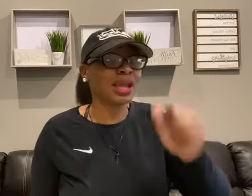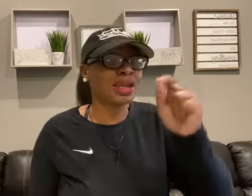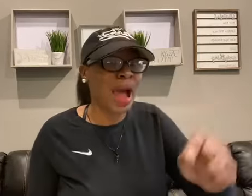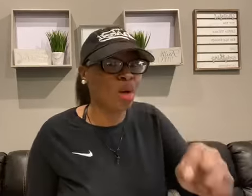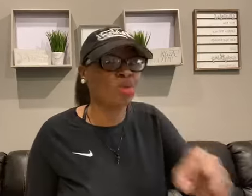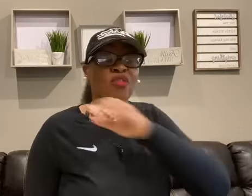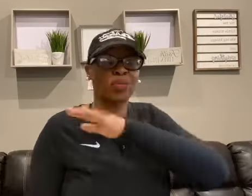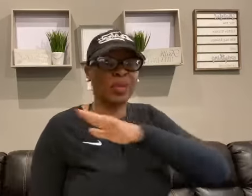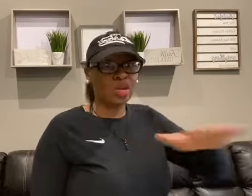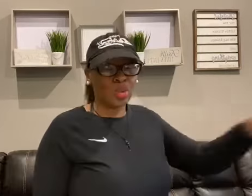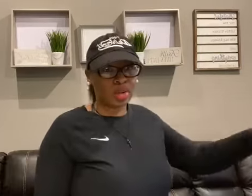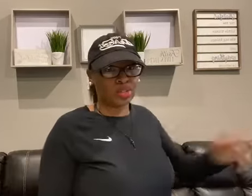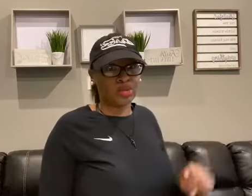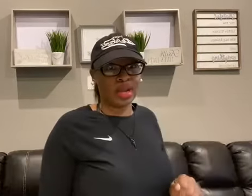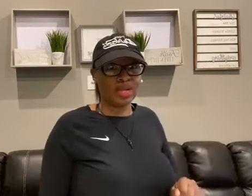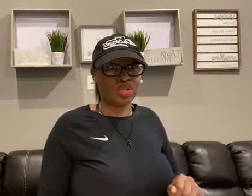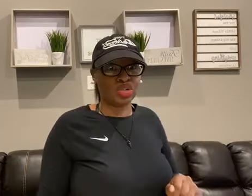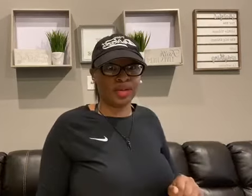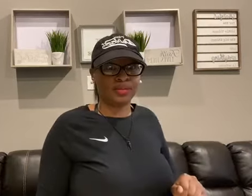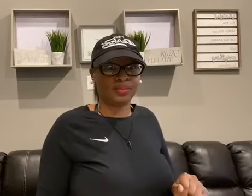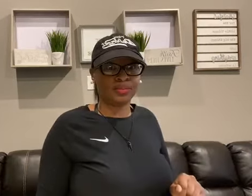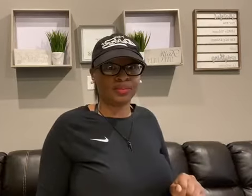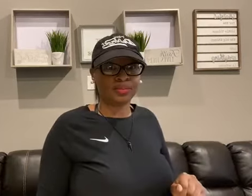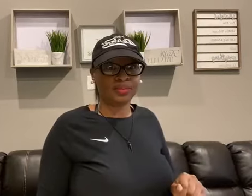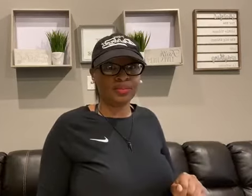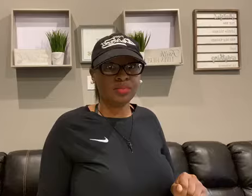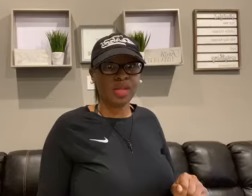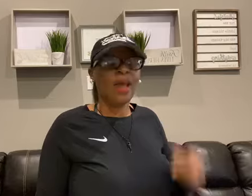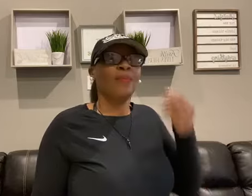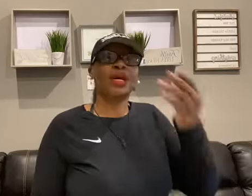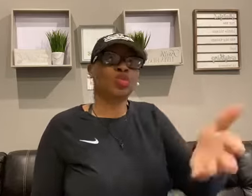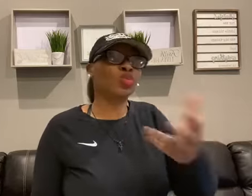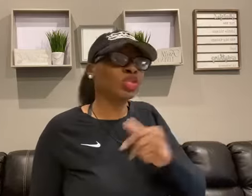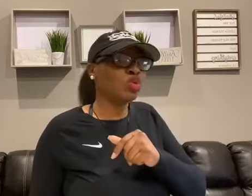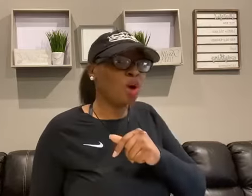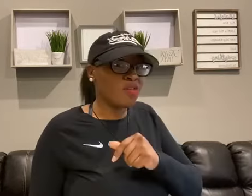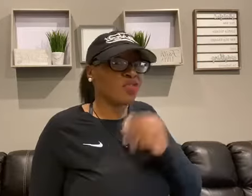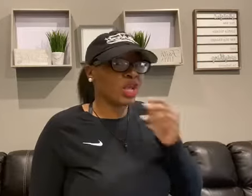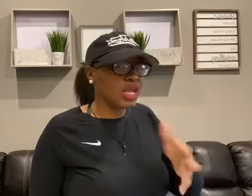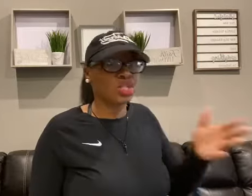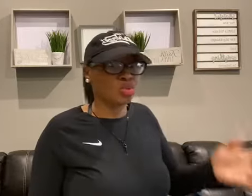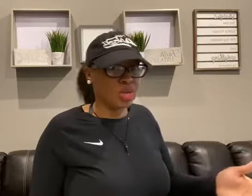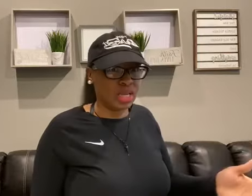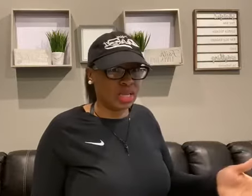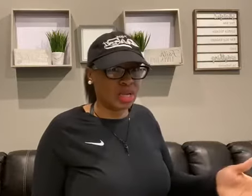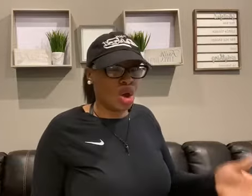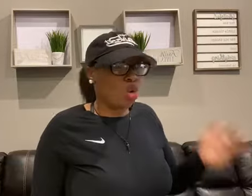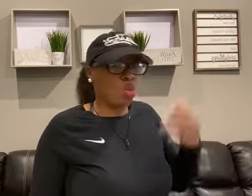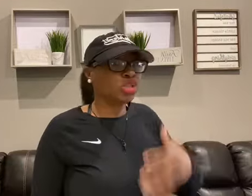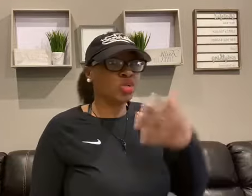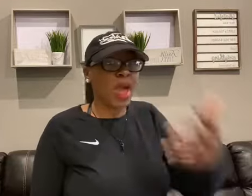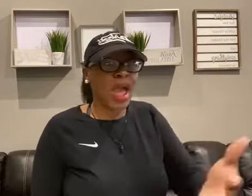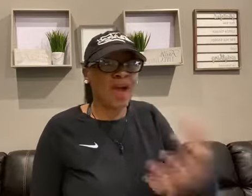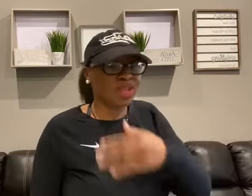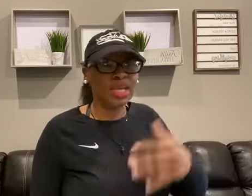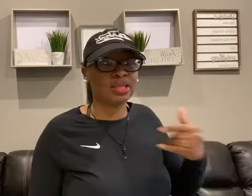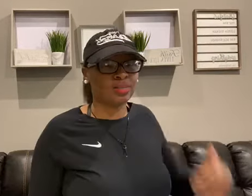stand out from anyone else in my industry? Because what you offer is unique. What you have is